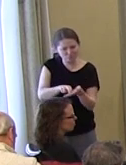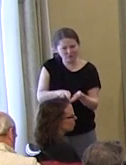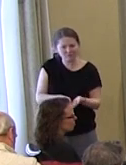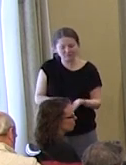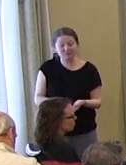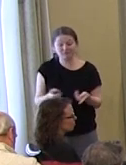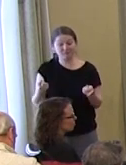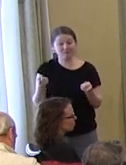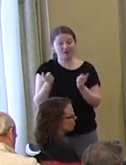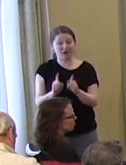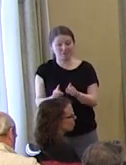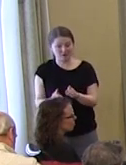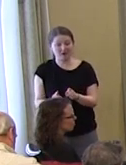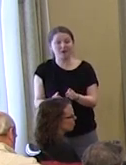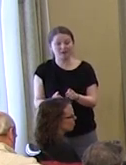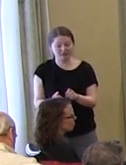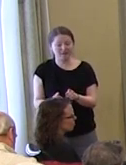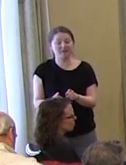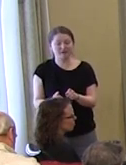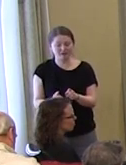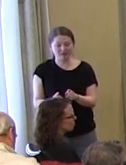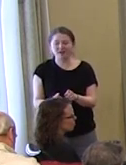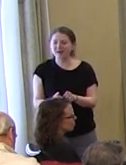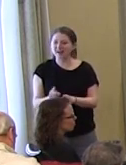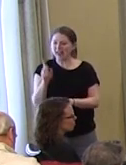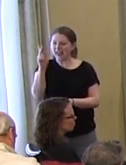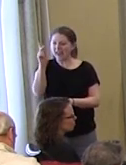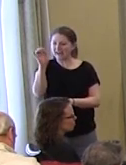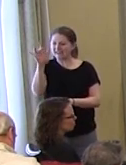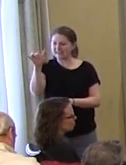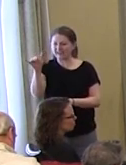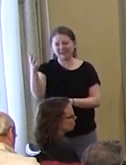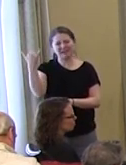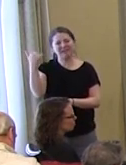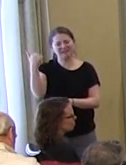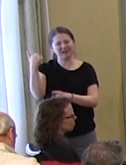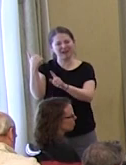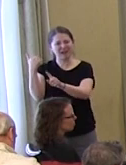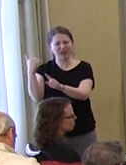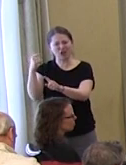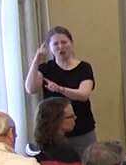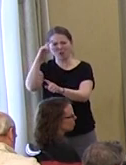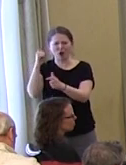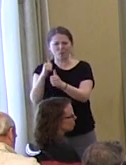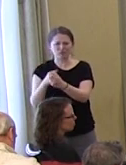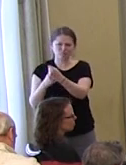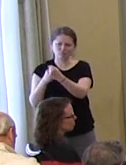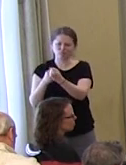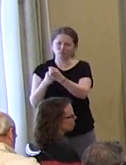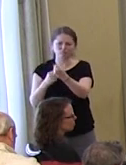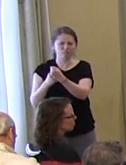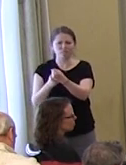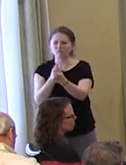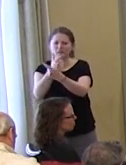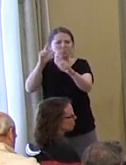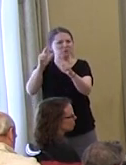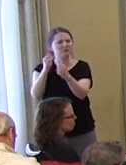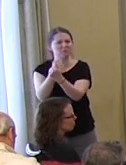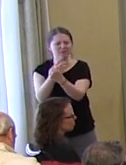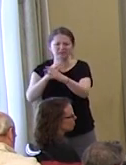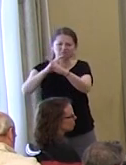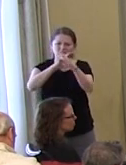it turns out that the hype about Kennedy being this bastion of liberalism or some protector of